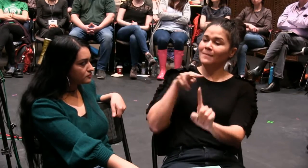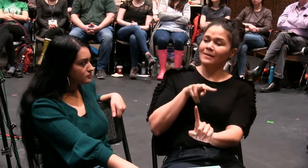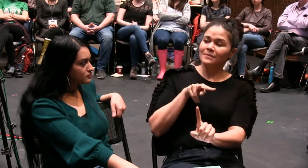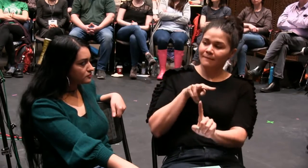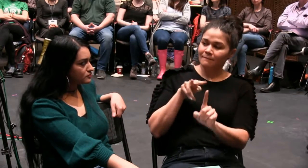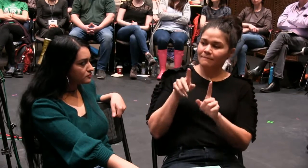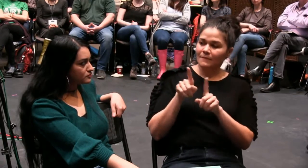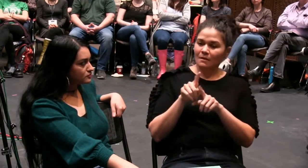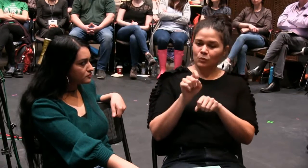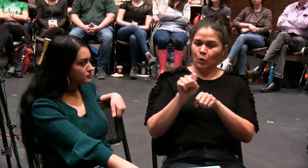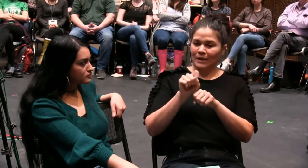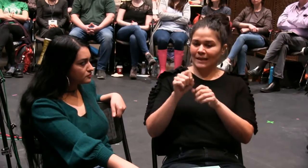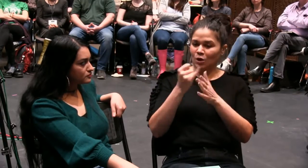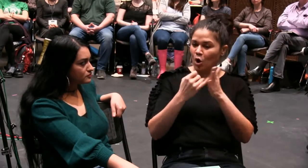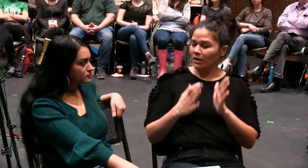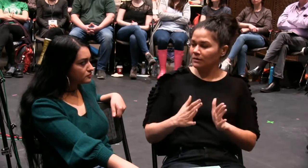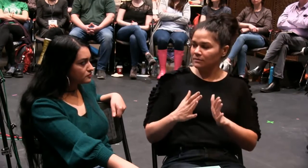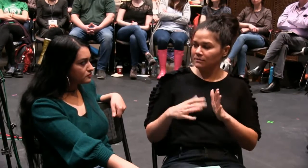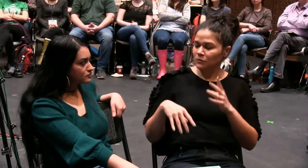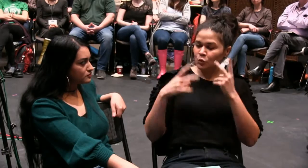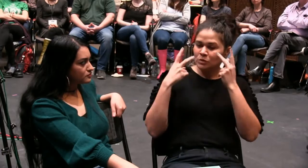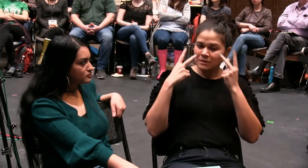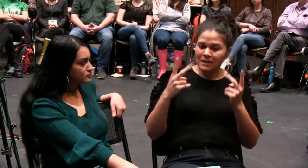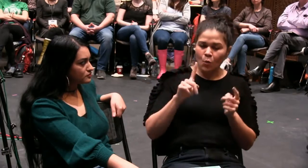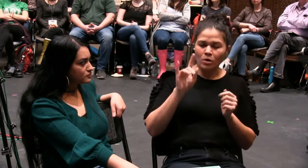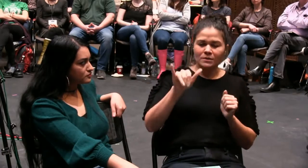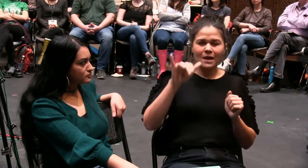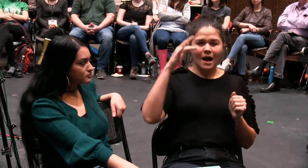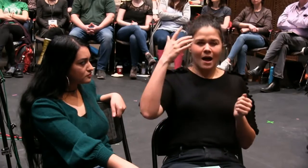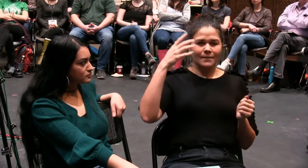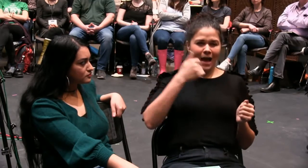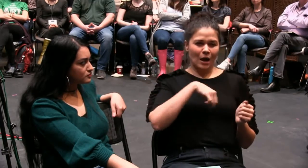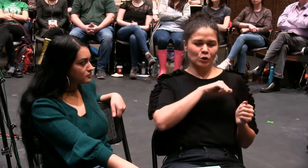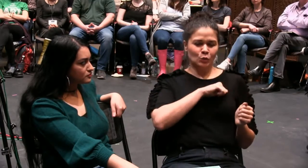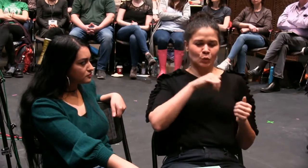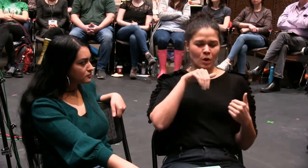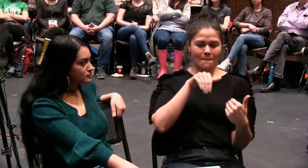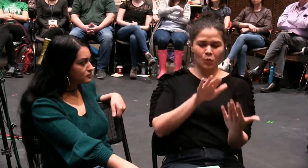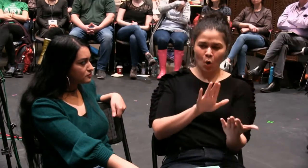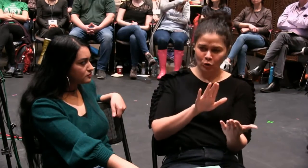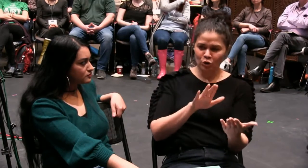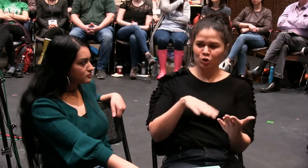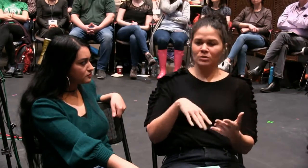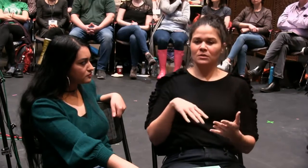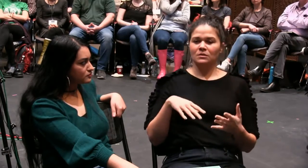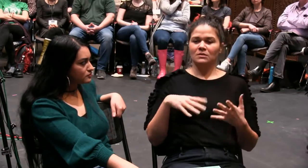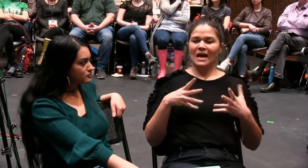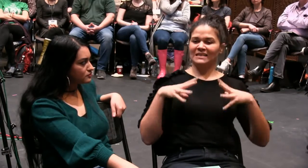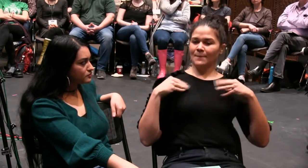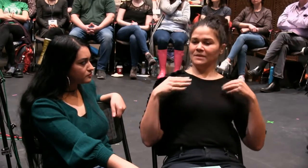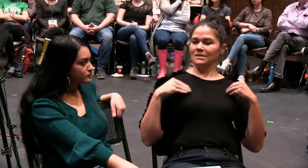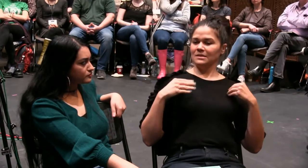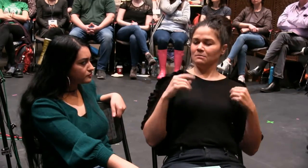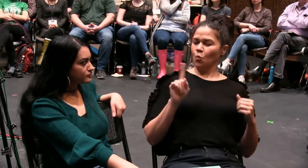So, what's your perspective as a working artist? You know, where have you seen that